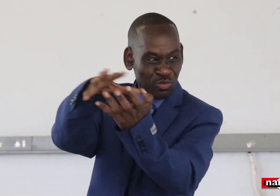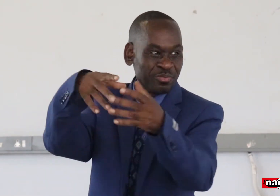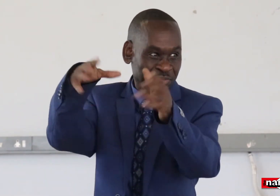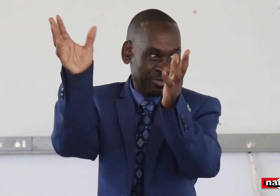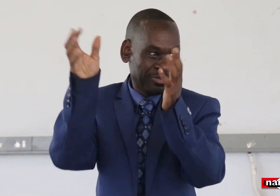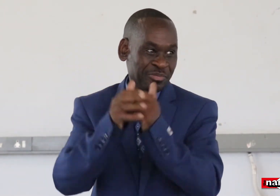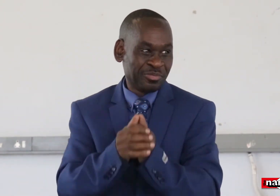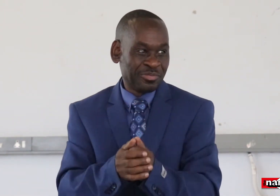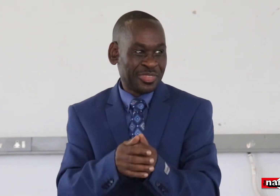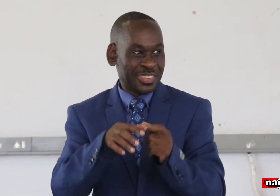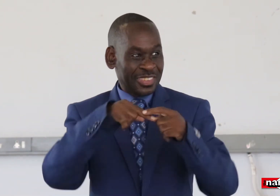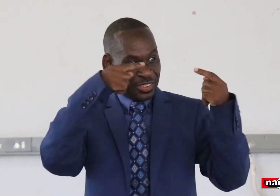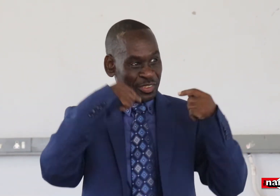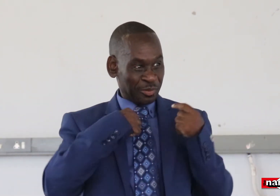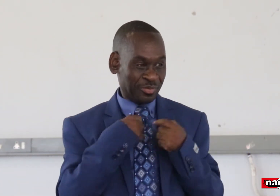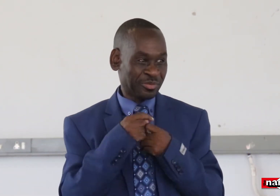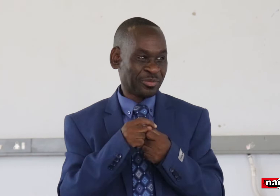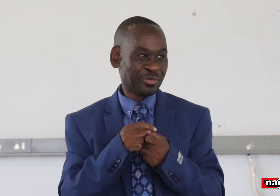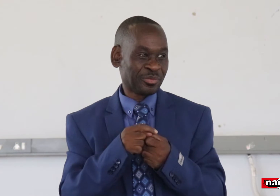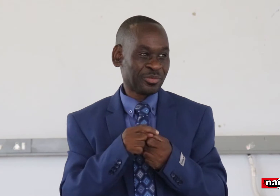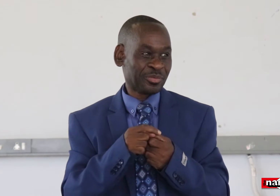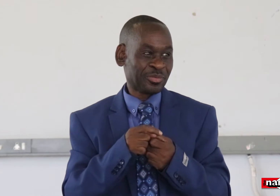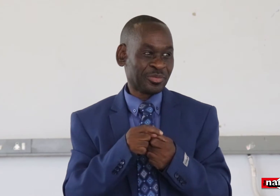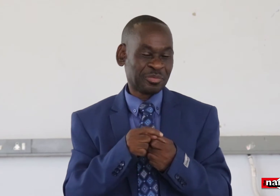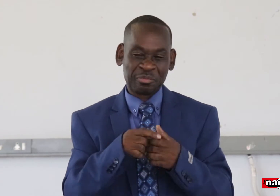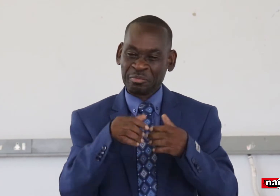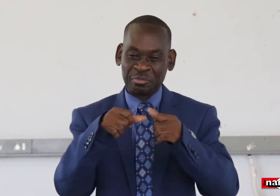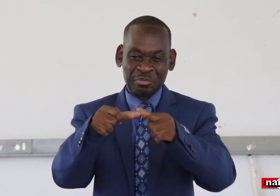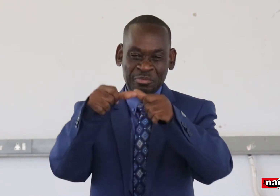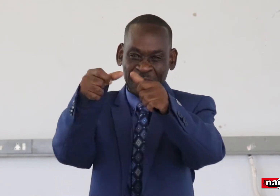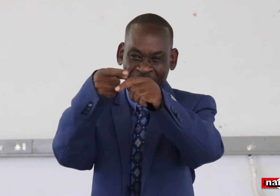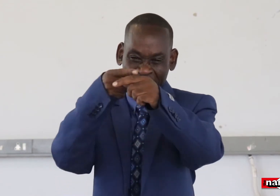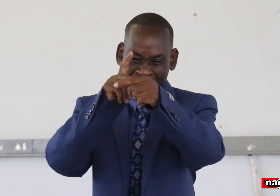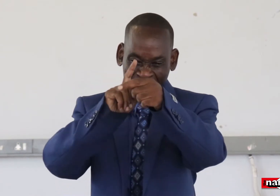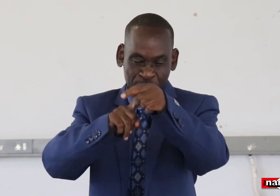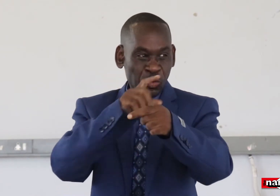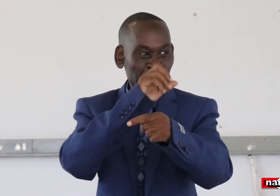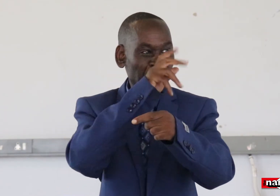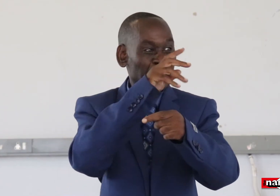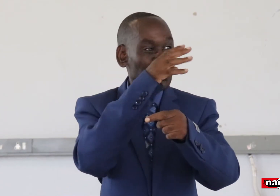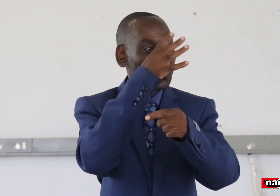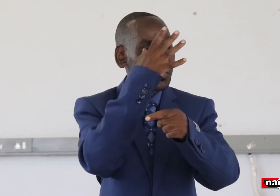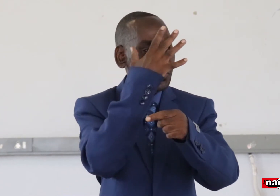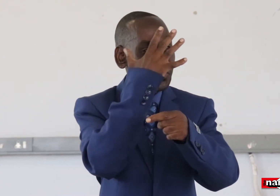So people are now, it seems that I am the one who is not doing my job, but it is because of the Council.